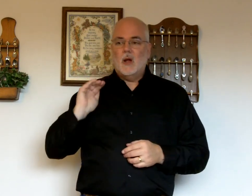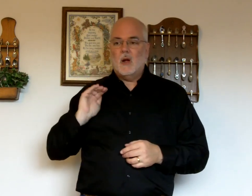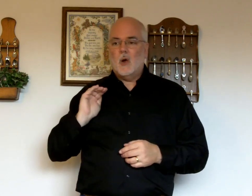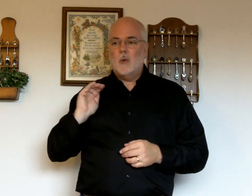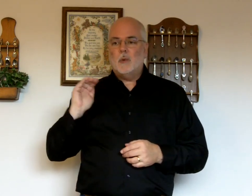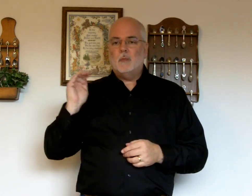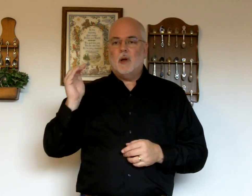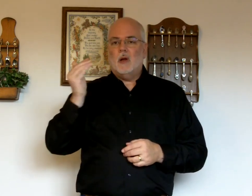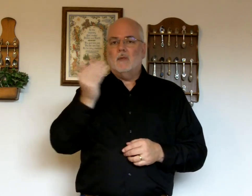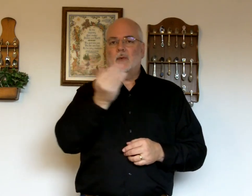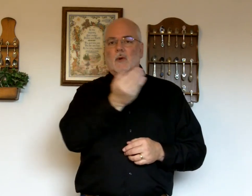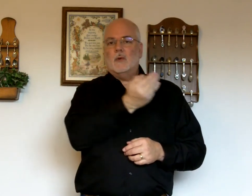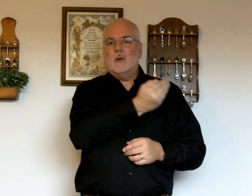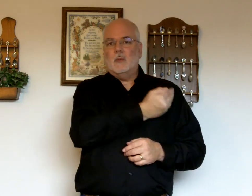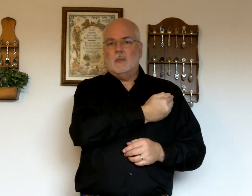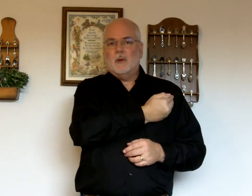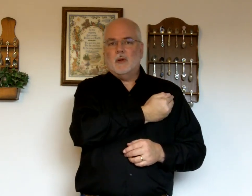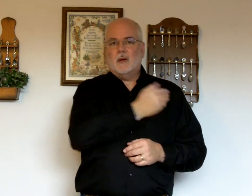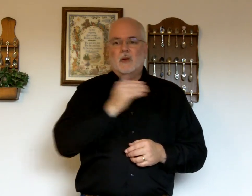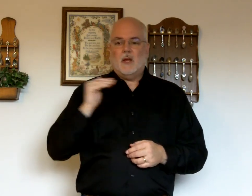Open palm for group. Okay.